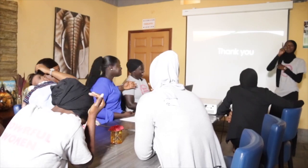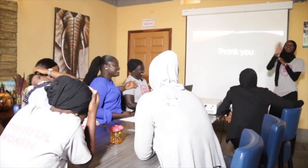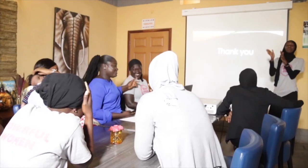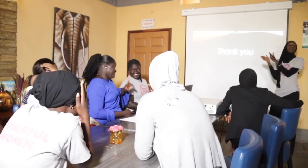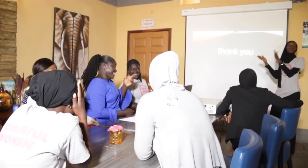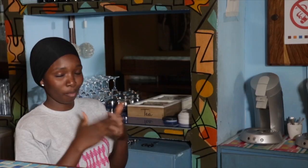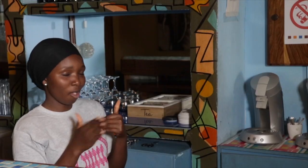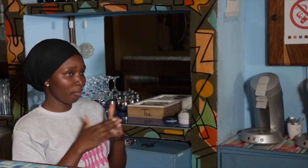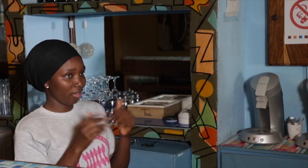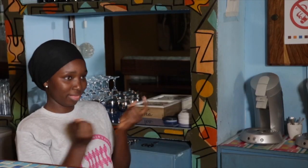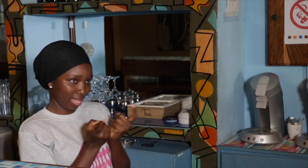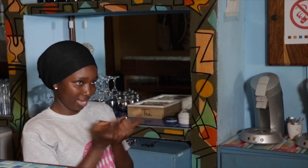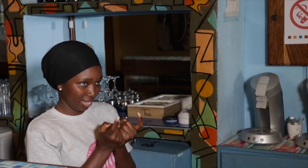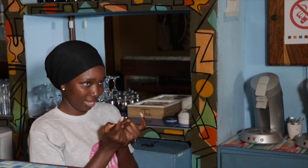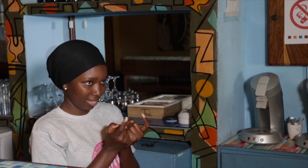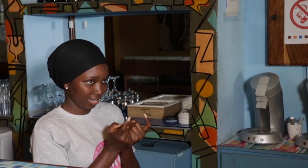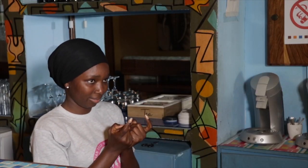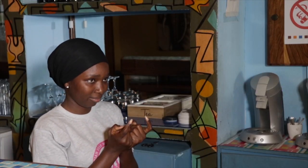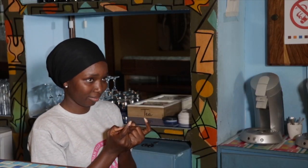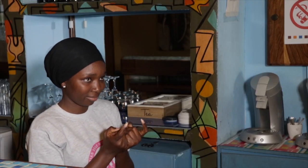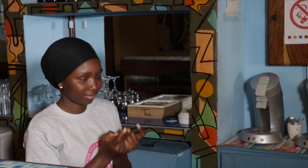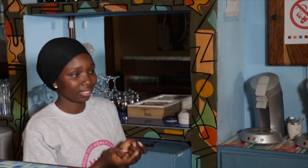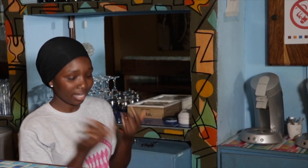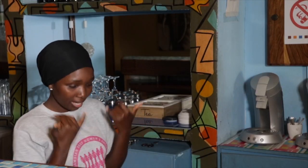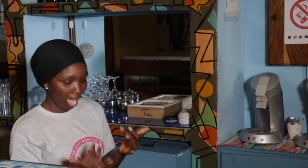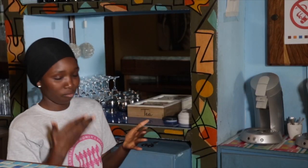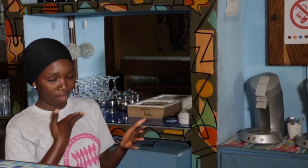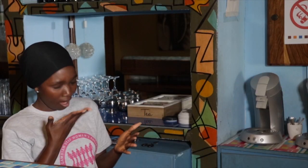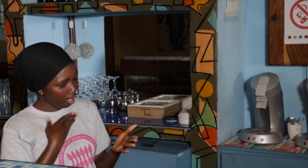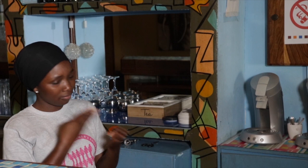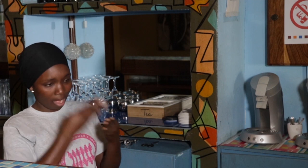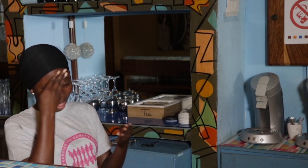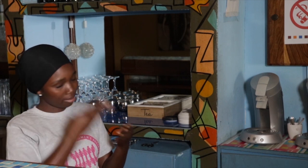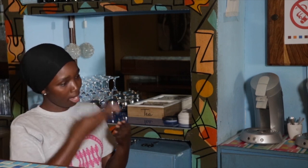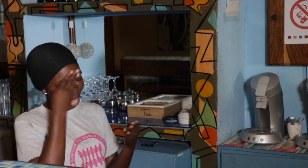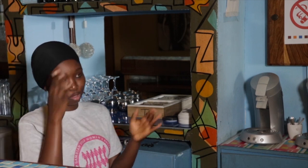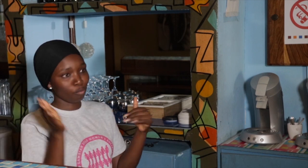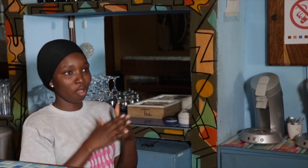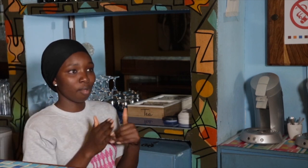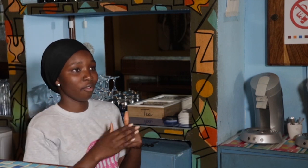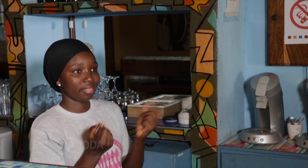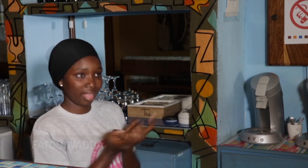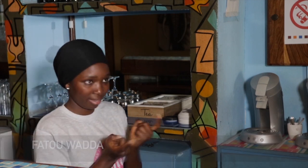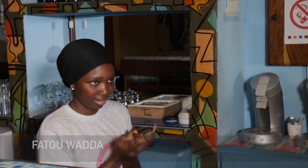very honoured. Before I joined the Gambetta Women's Society, before I started working here, I